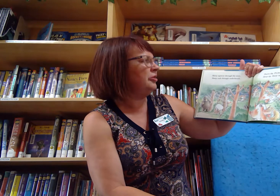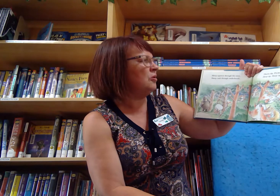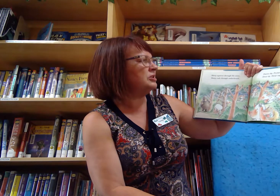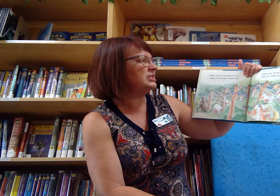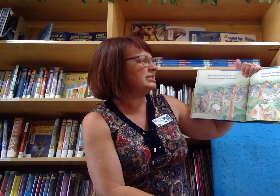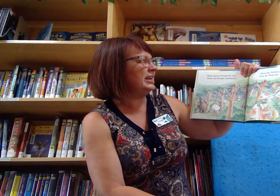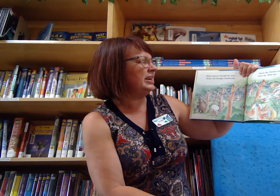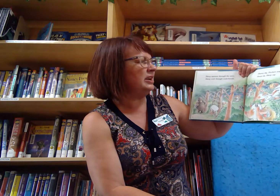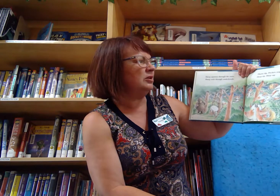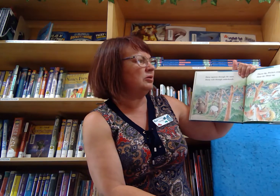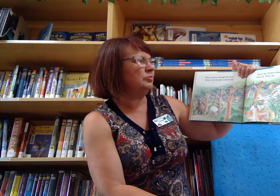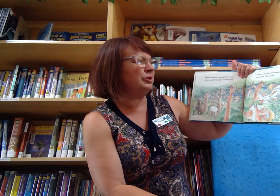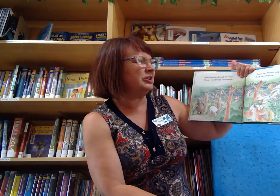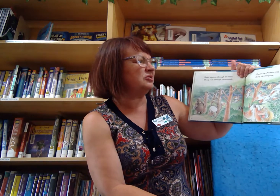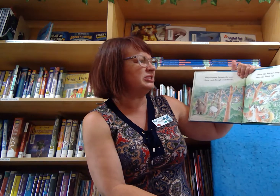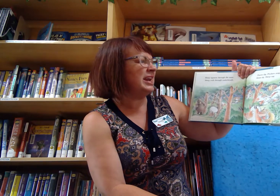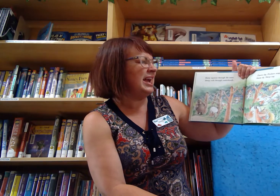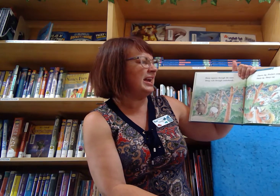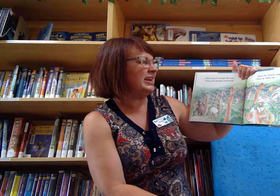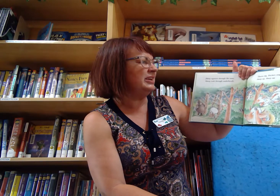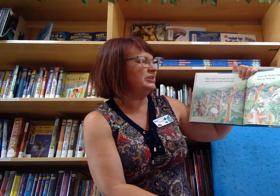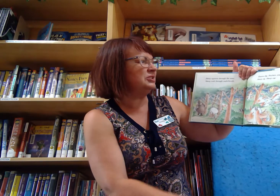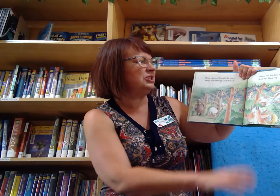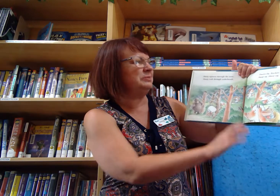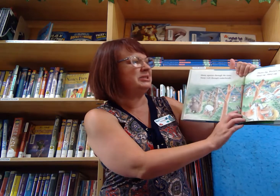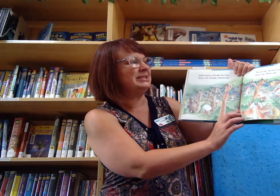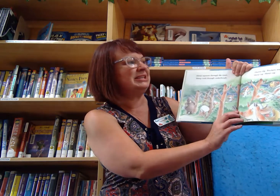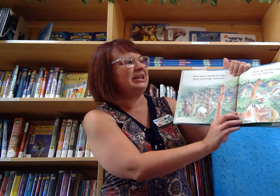Thorns dig. Prickers snag. Sheep's zig.